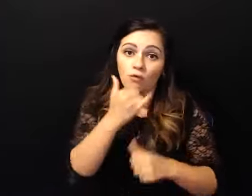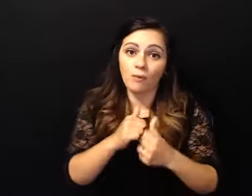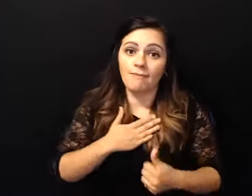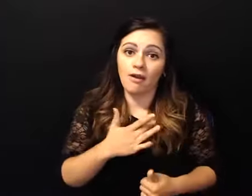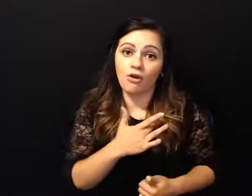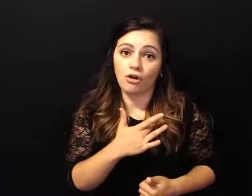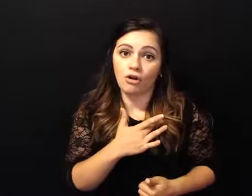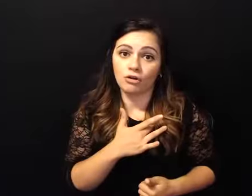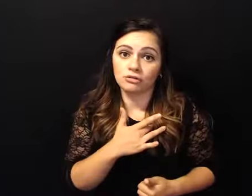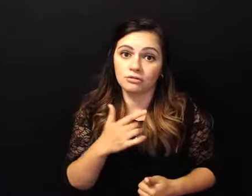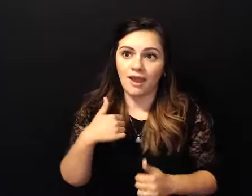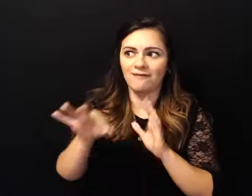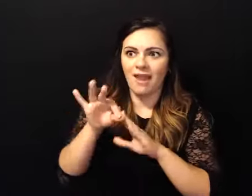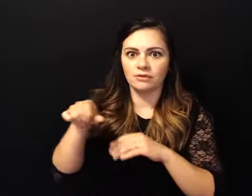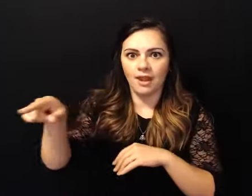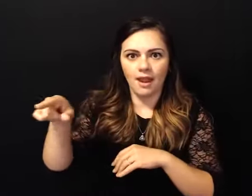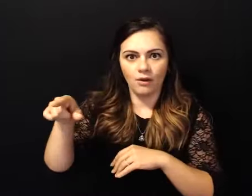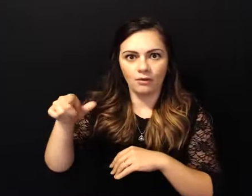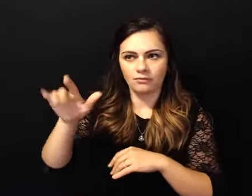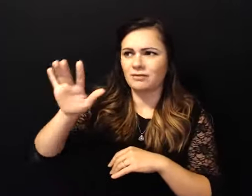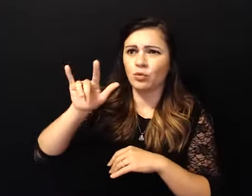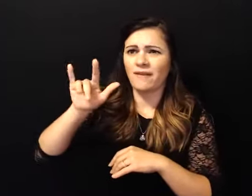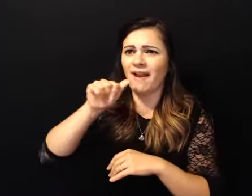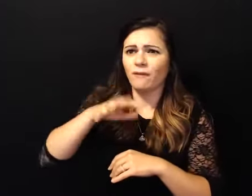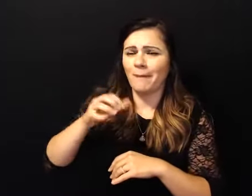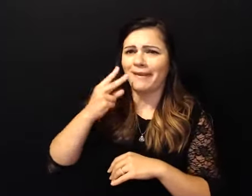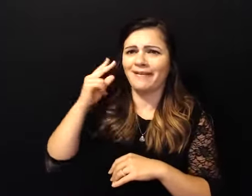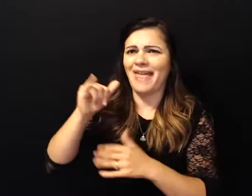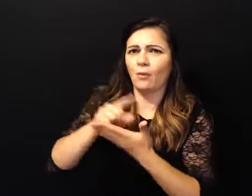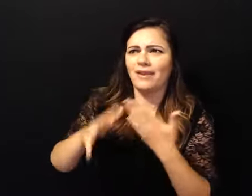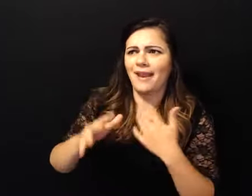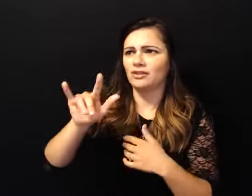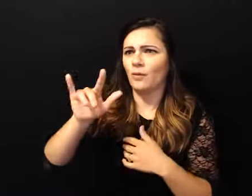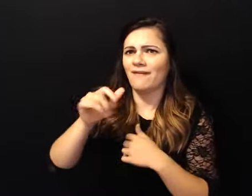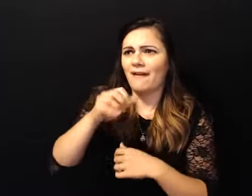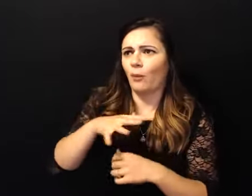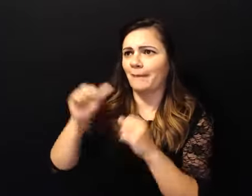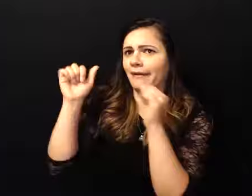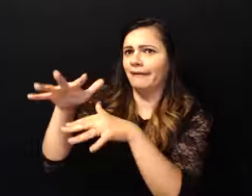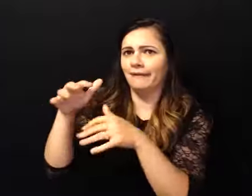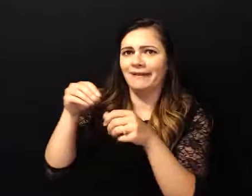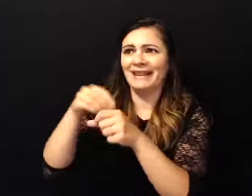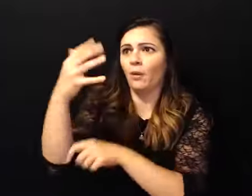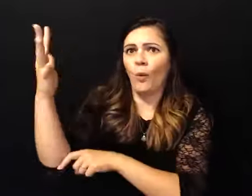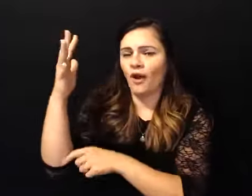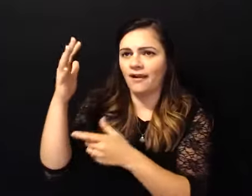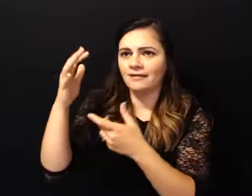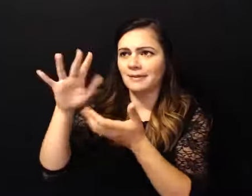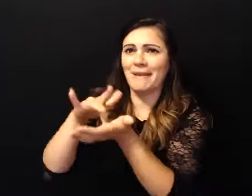the woods with all these women there's 25 women 26 women something like that all of us you know out in the of nowhere and my cardiologist gives me a call